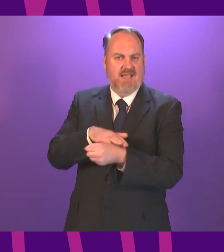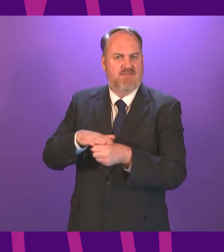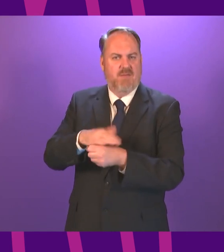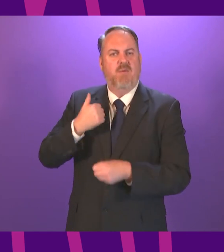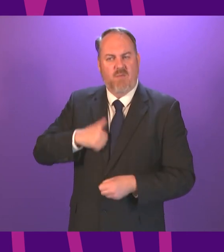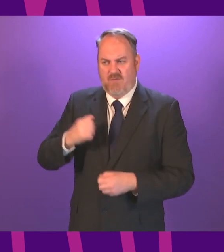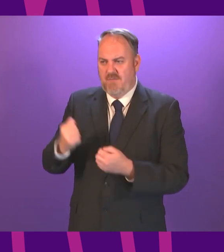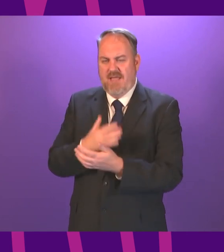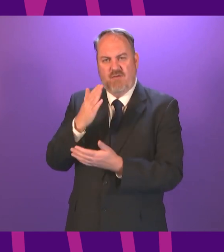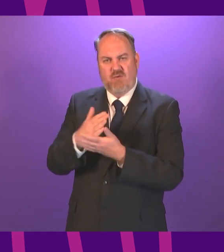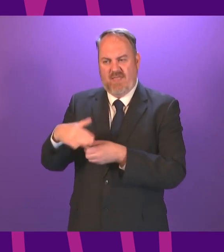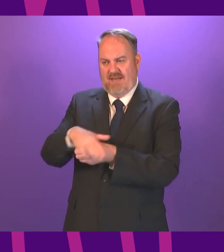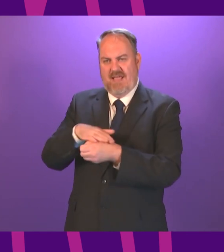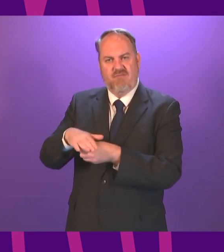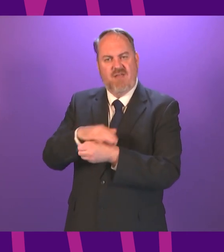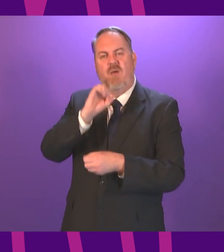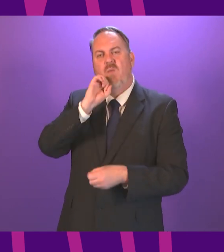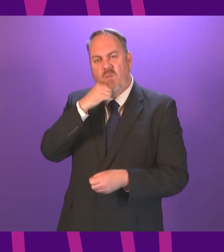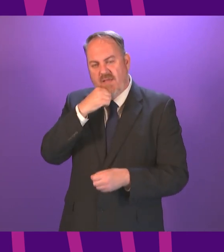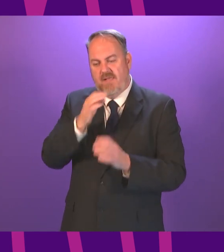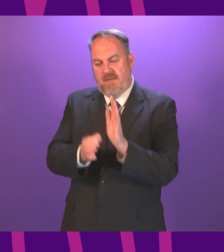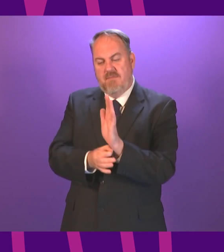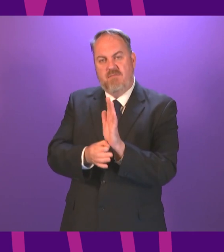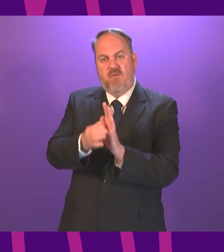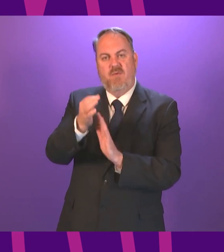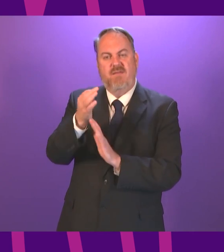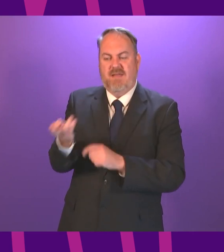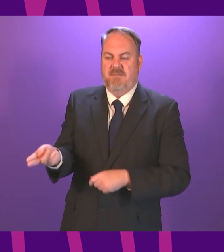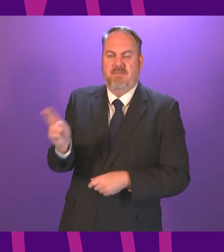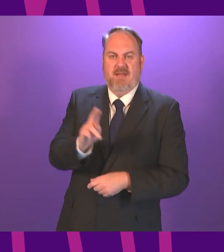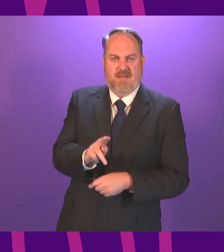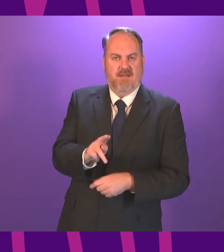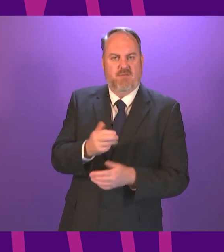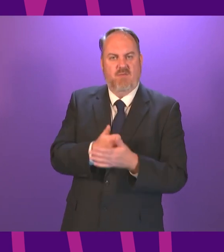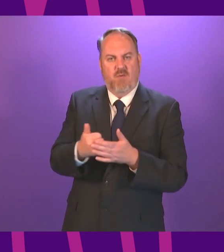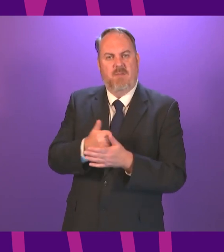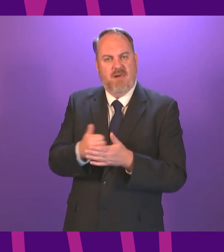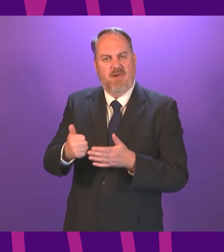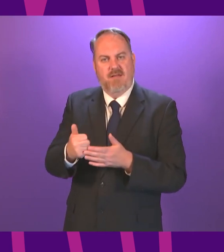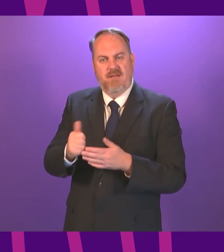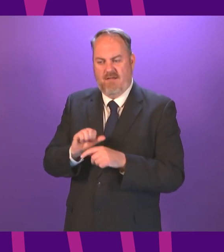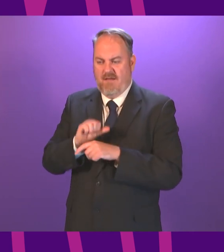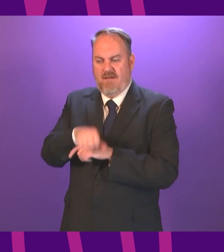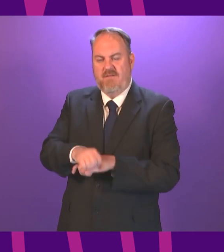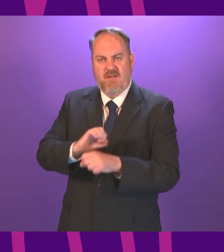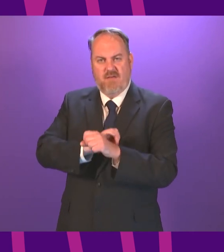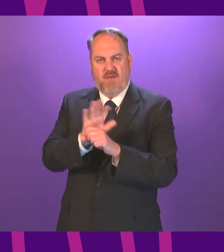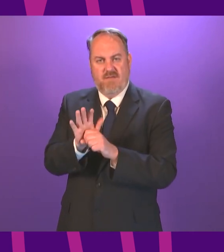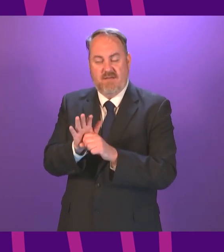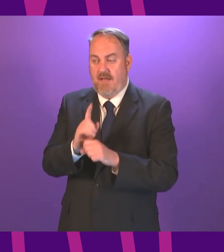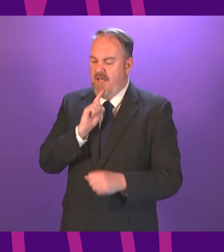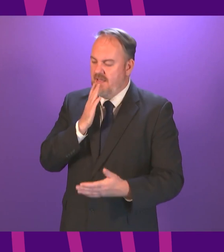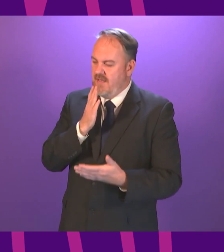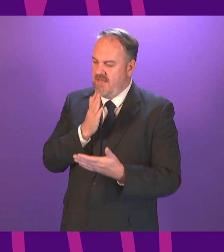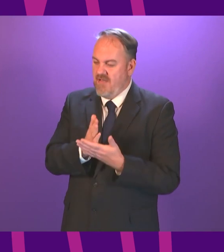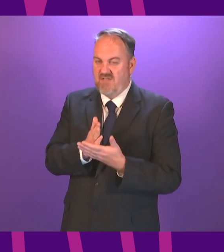see that part of the city do well but also the city as a whole come out of the current challenge it is in I can give them an absolute